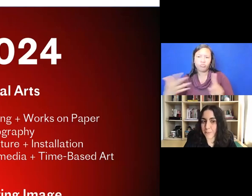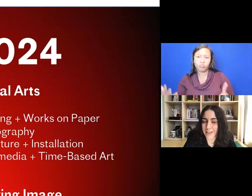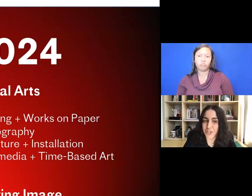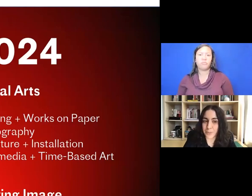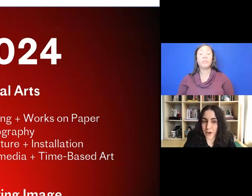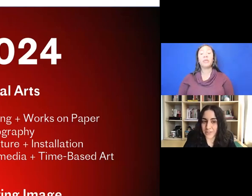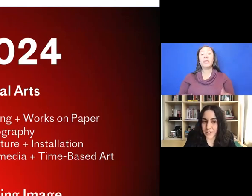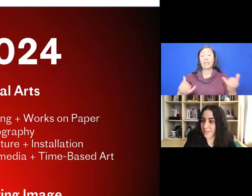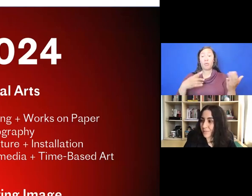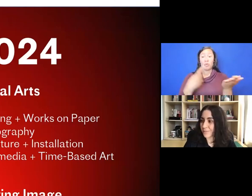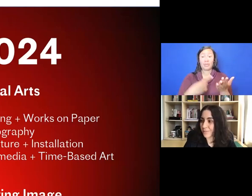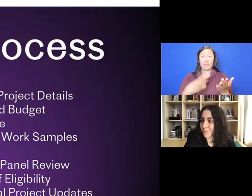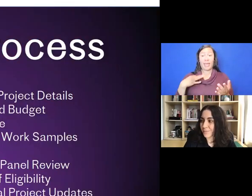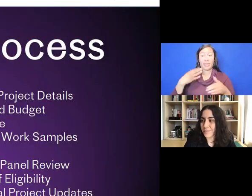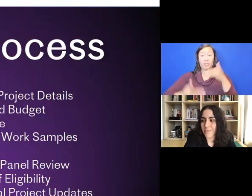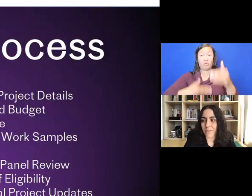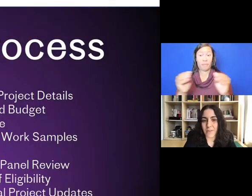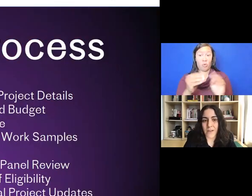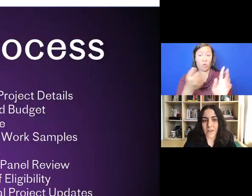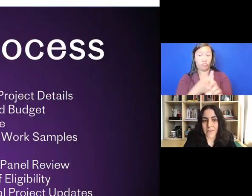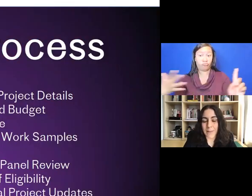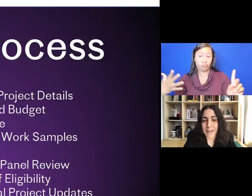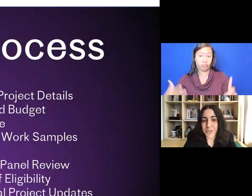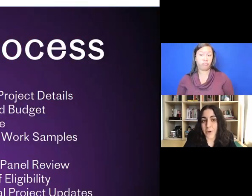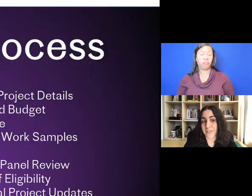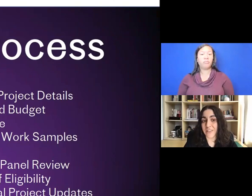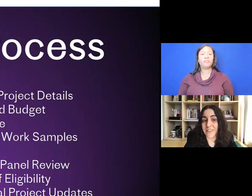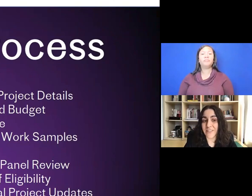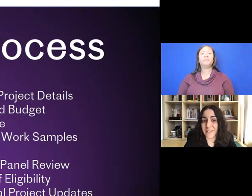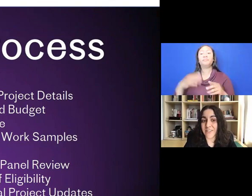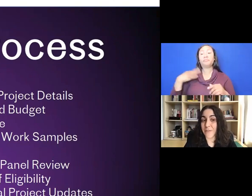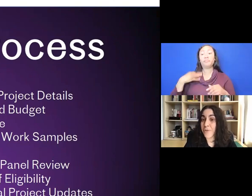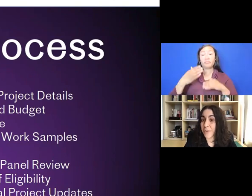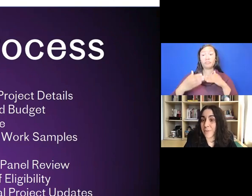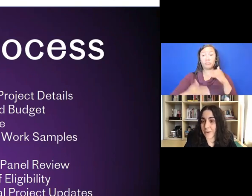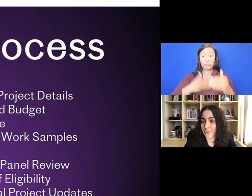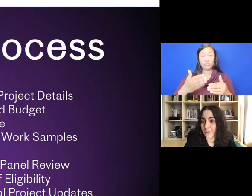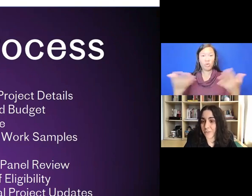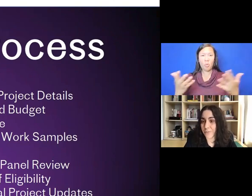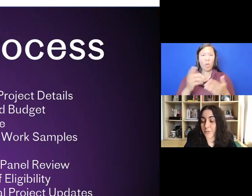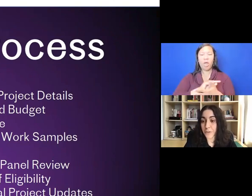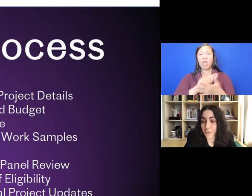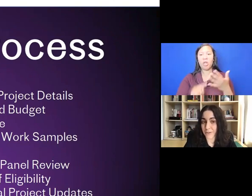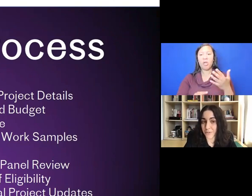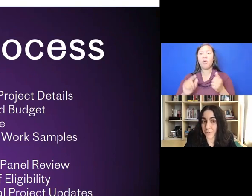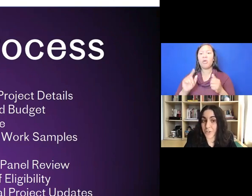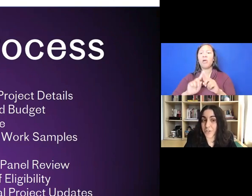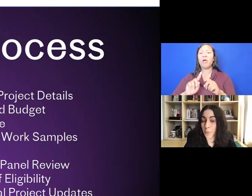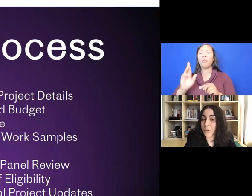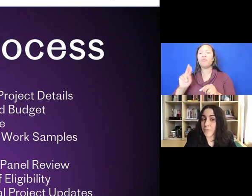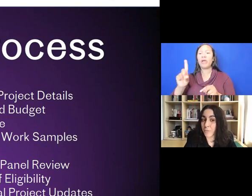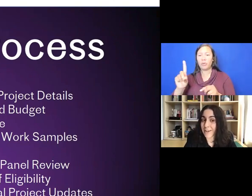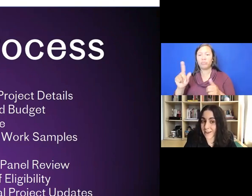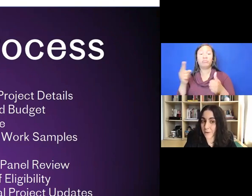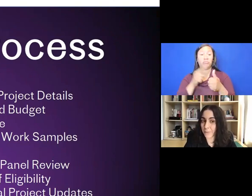the application process. The application process consists of three rounds. The first round, which is